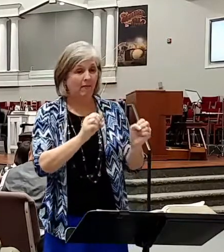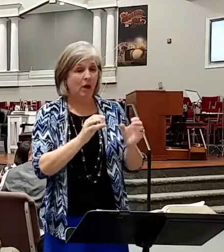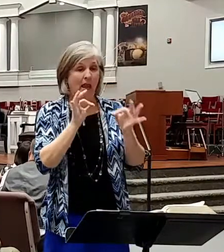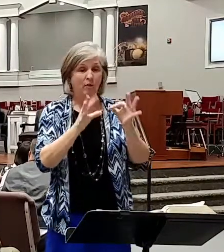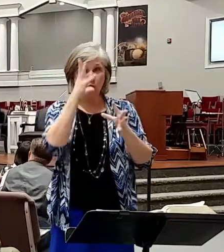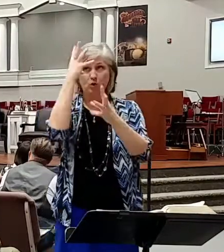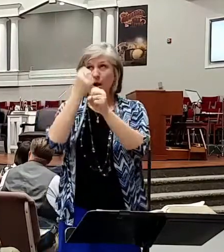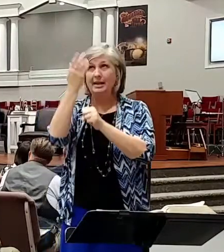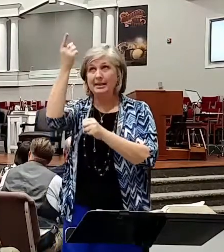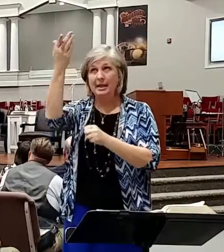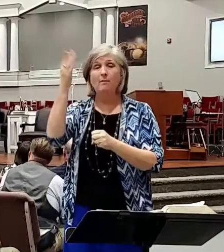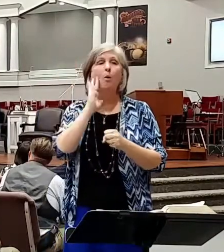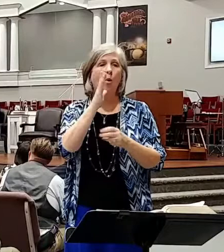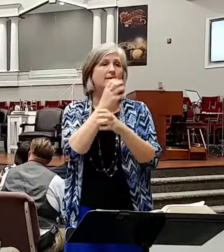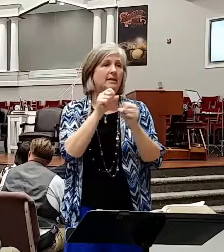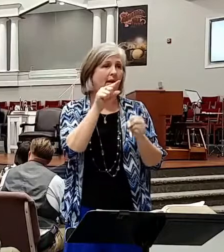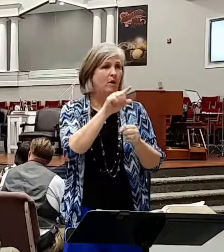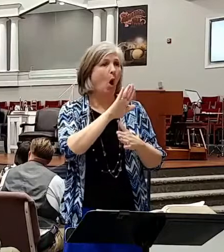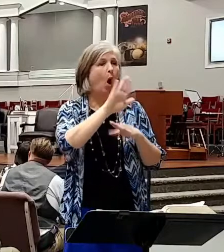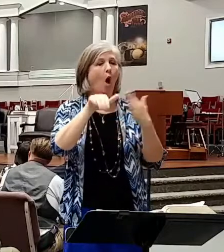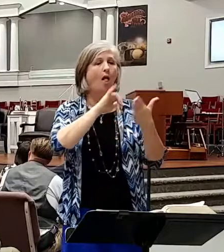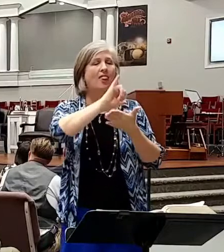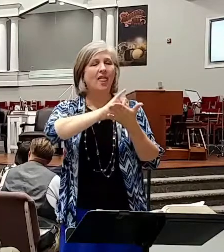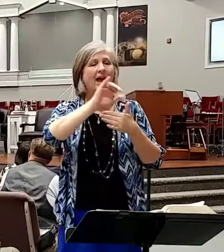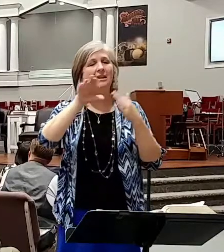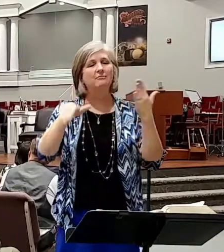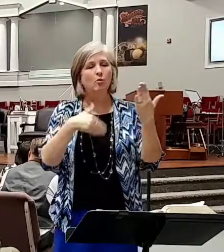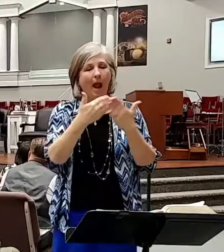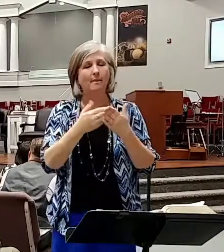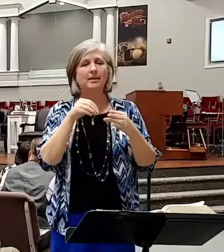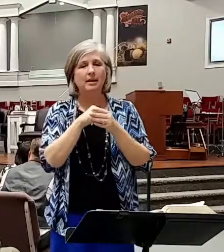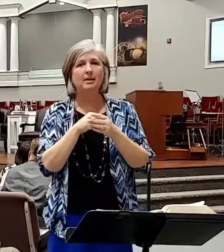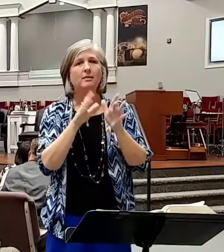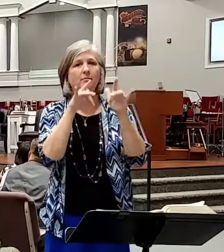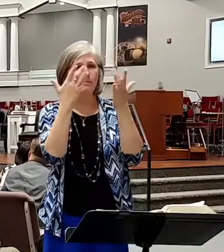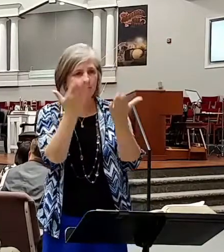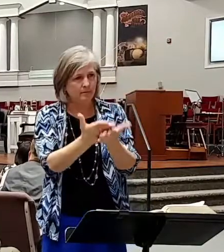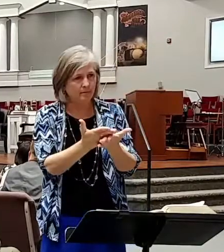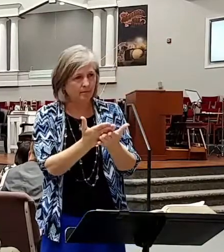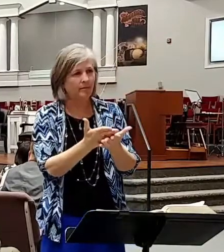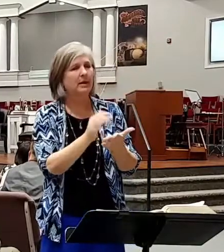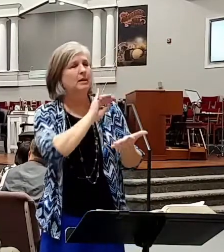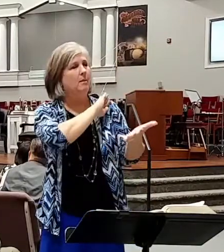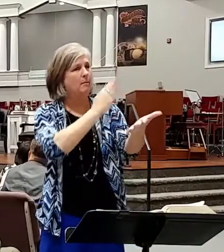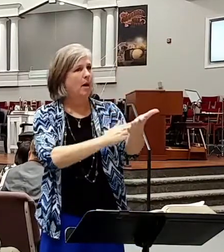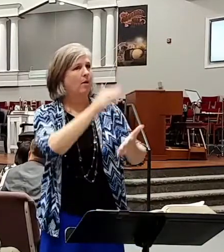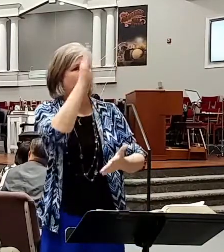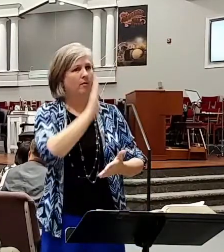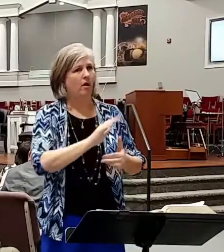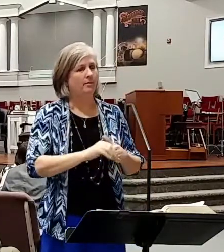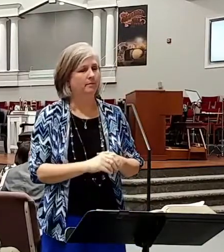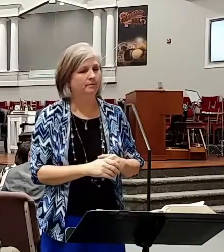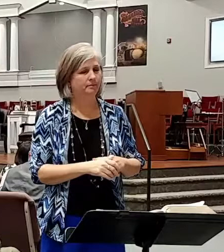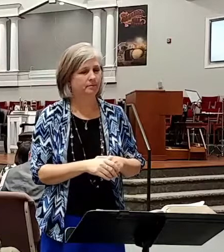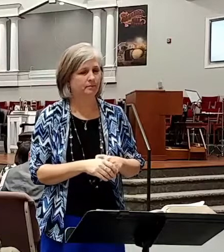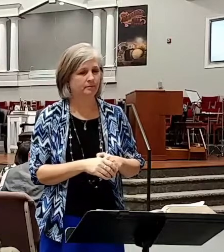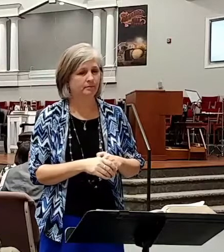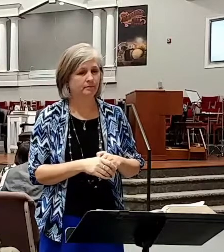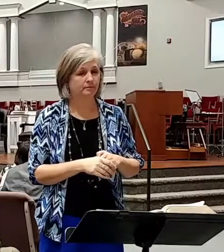all of that is wrapped up in the dynamite the dunamis the power of God and this book is a